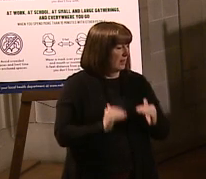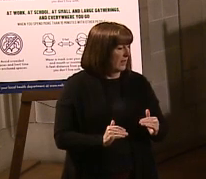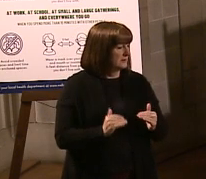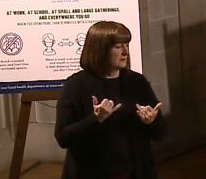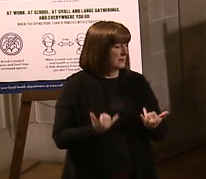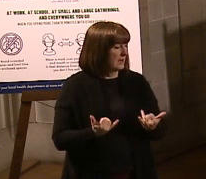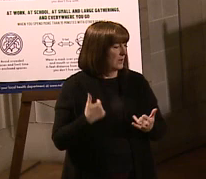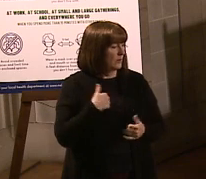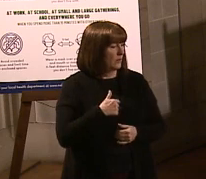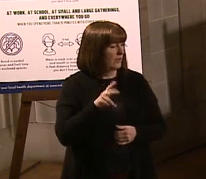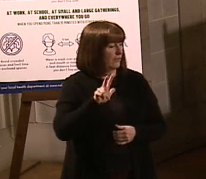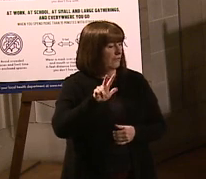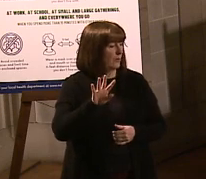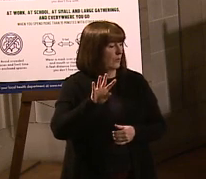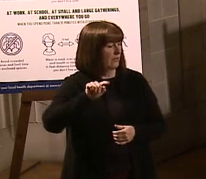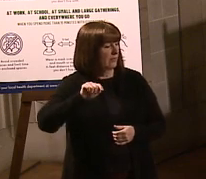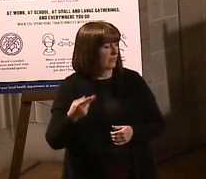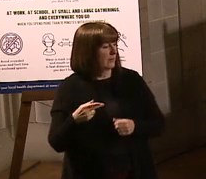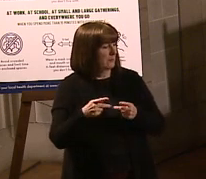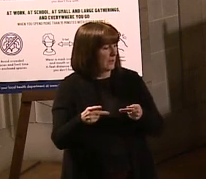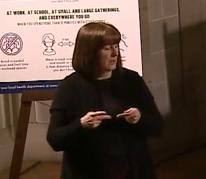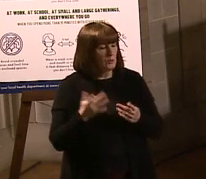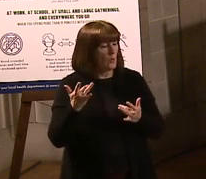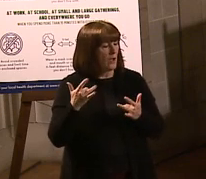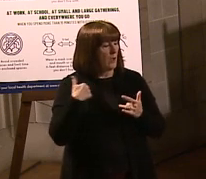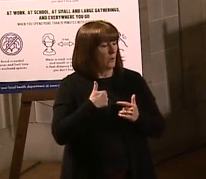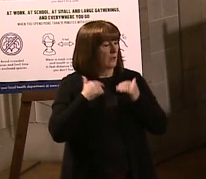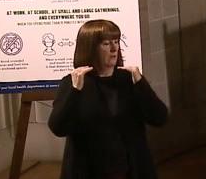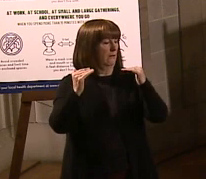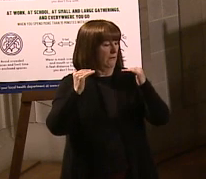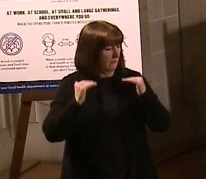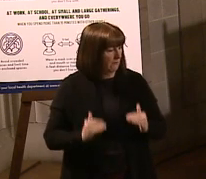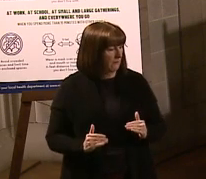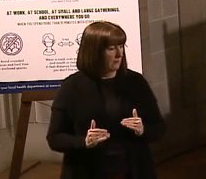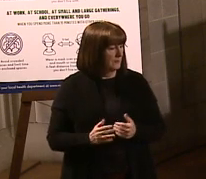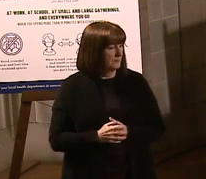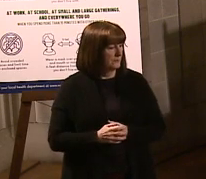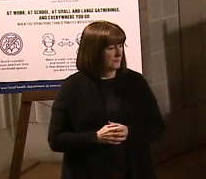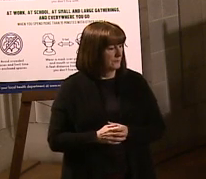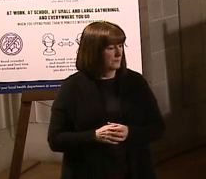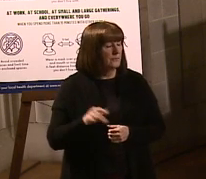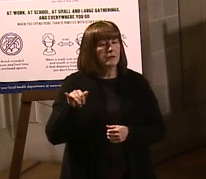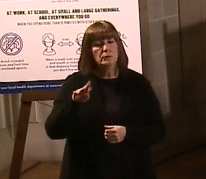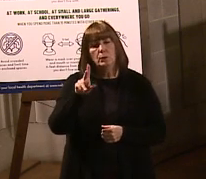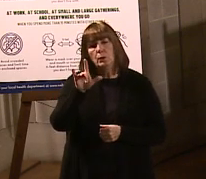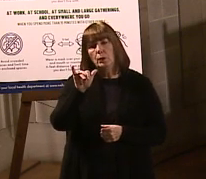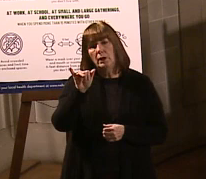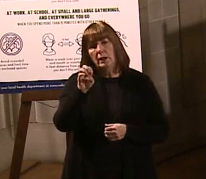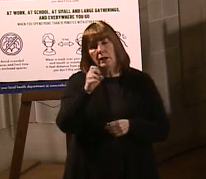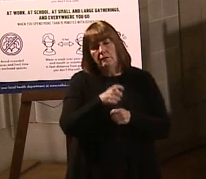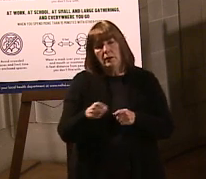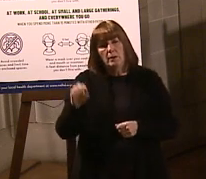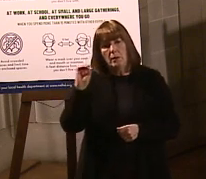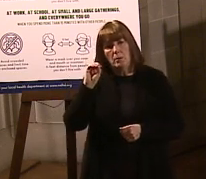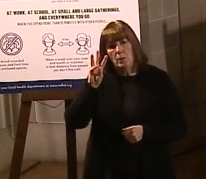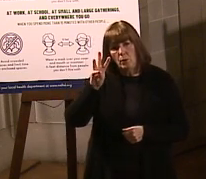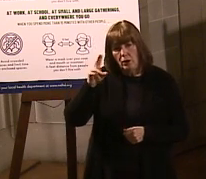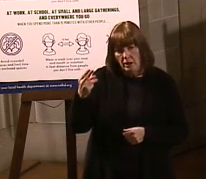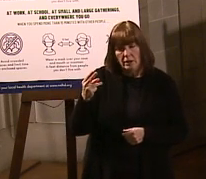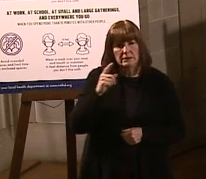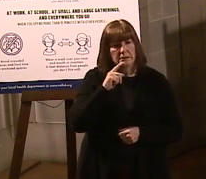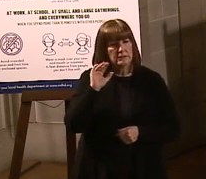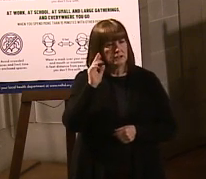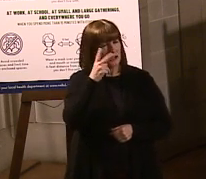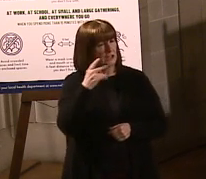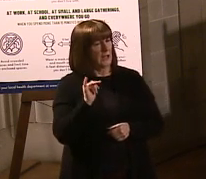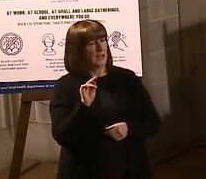do we know why we've slipped and what has caused that description? So Julie Anderson from the World Herald is asking, it looks like